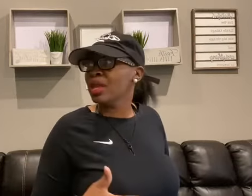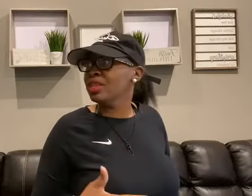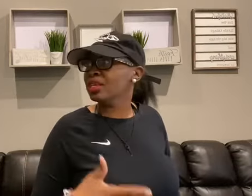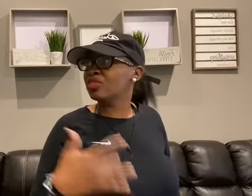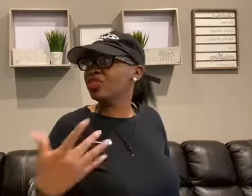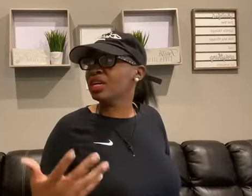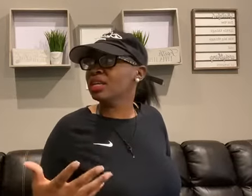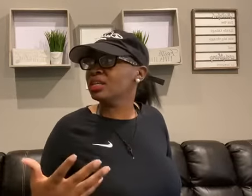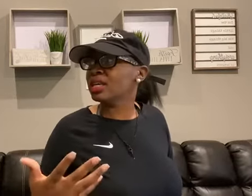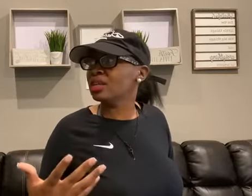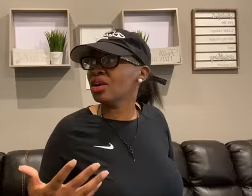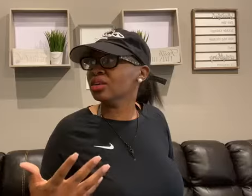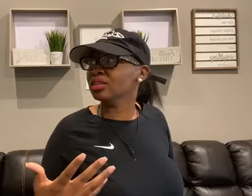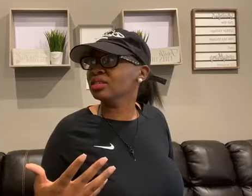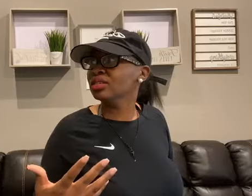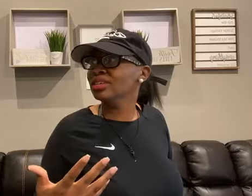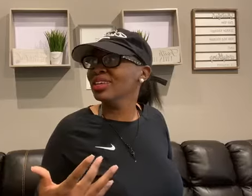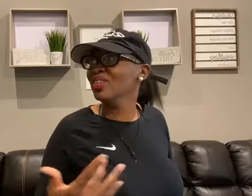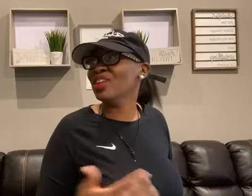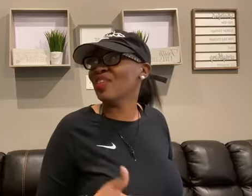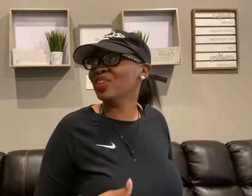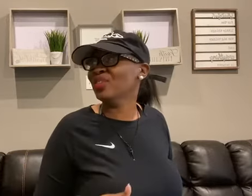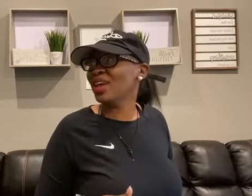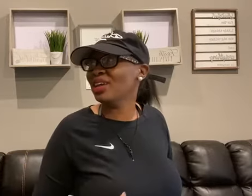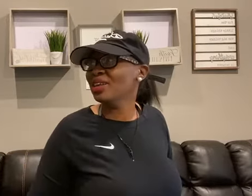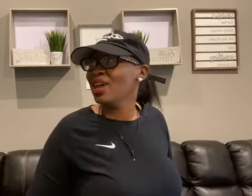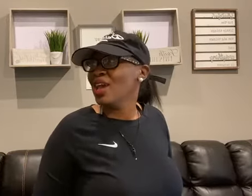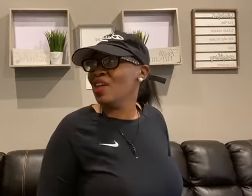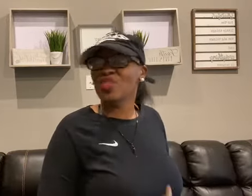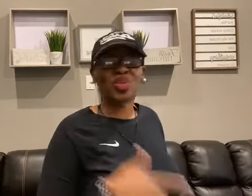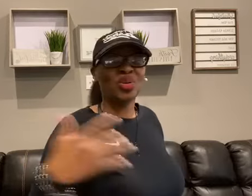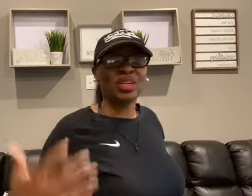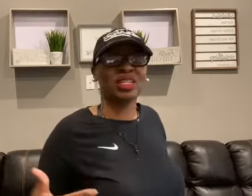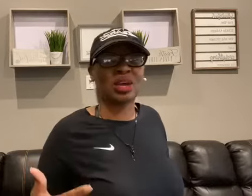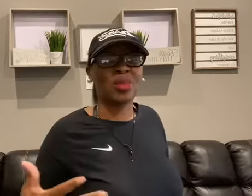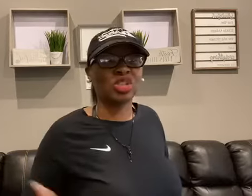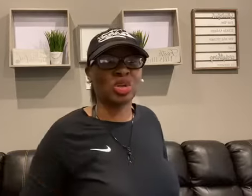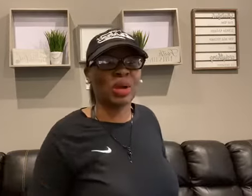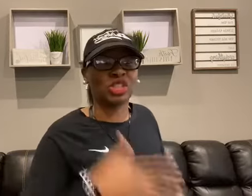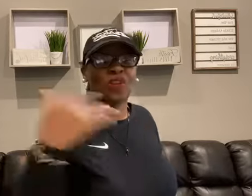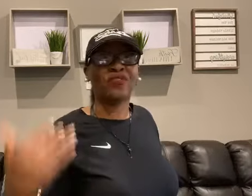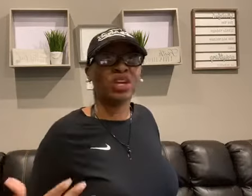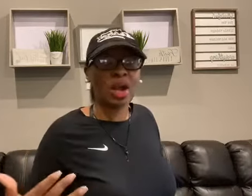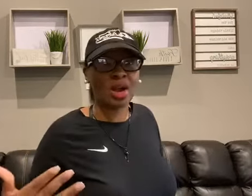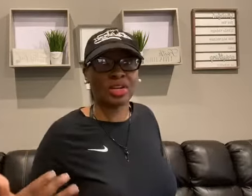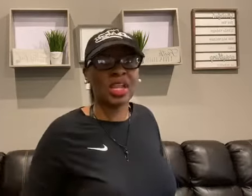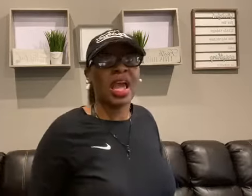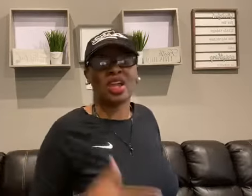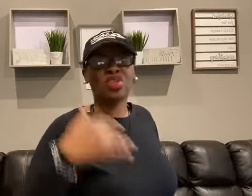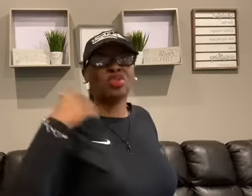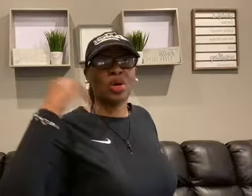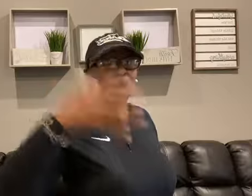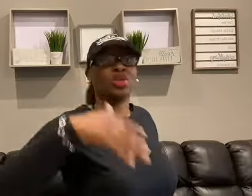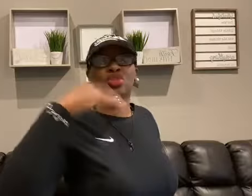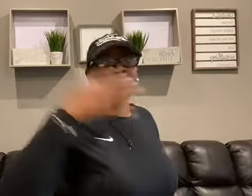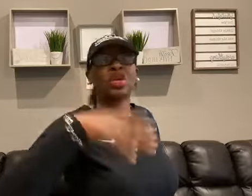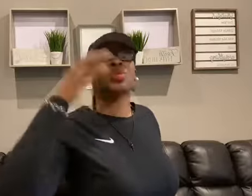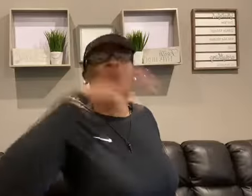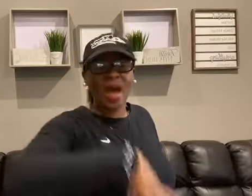this foot that's hurting, you didn't have to do that. If you're doing this commercial about your foot hurting and you, or I'm sorry, you